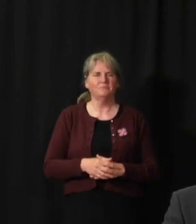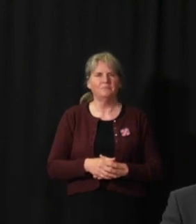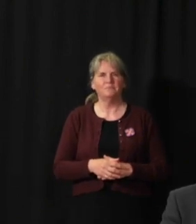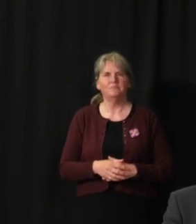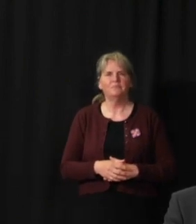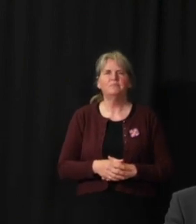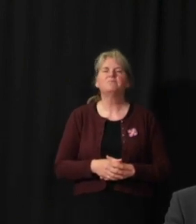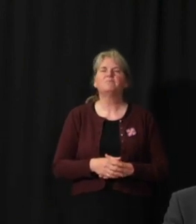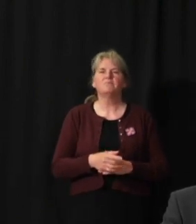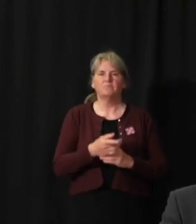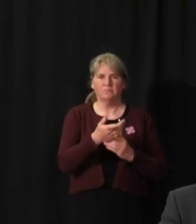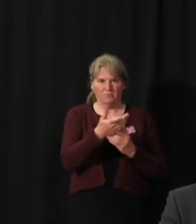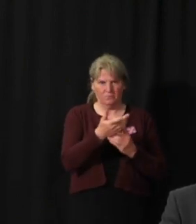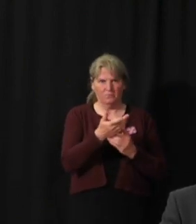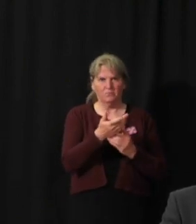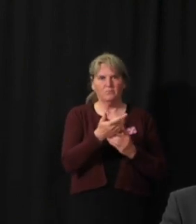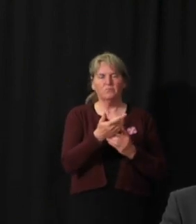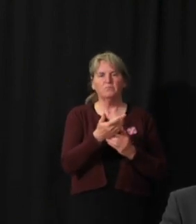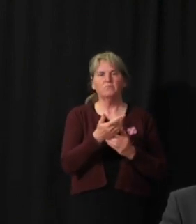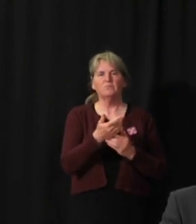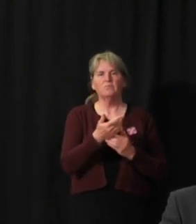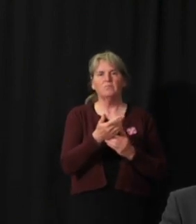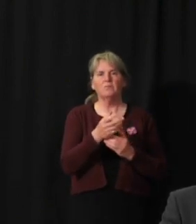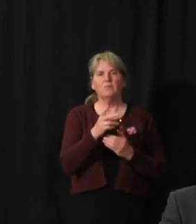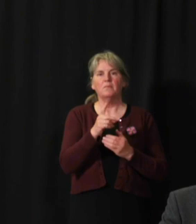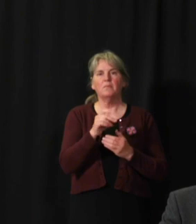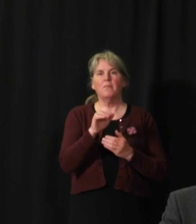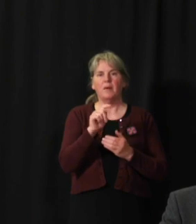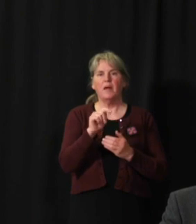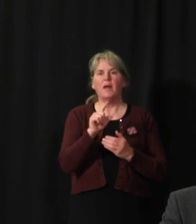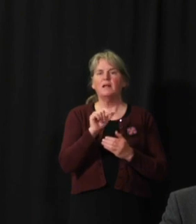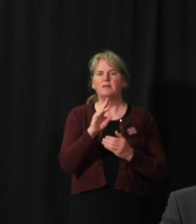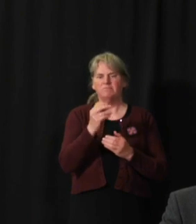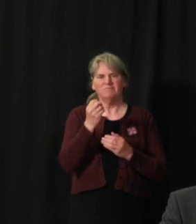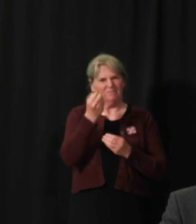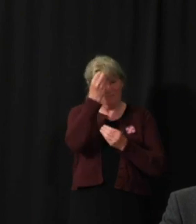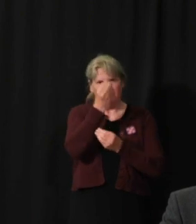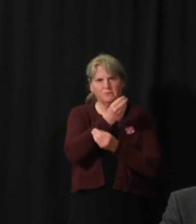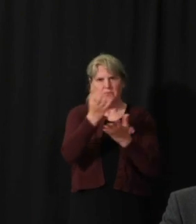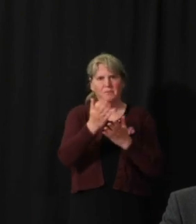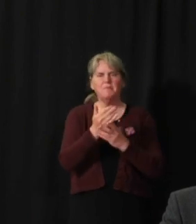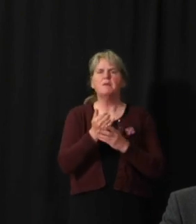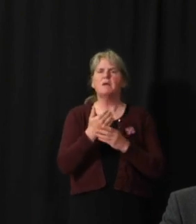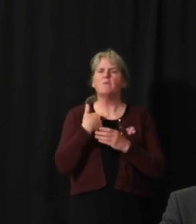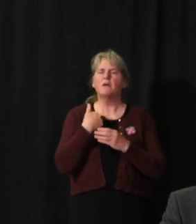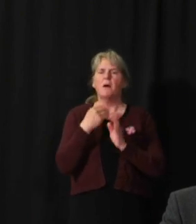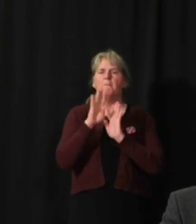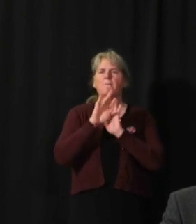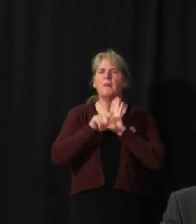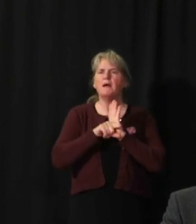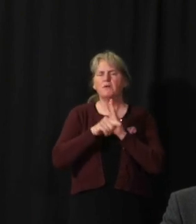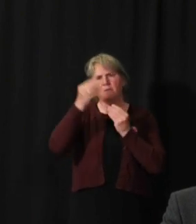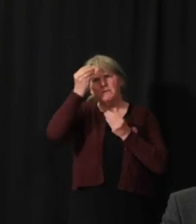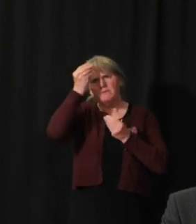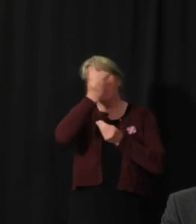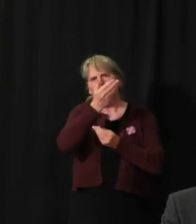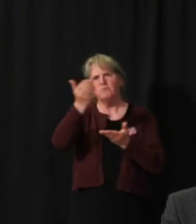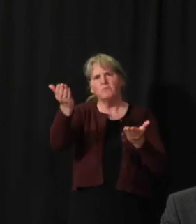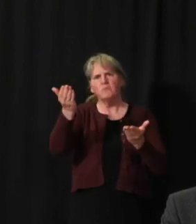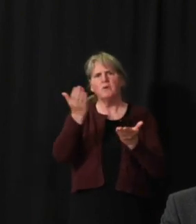As mentioned by Pat, I'm going to give a little bit of a background to